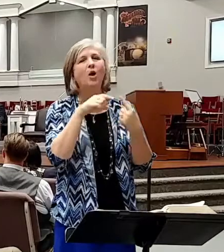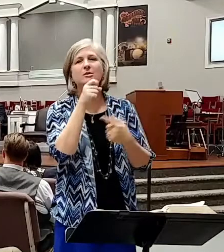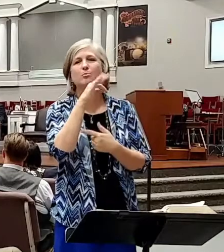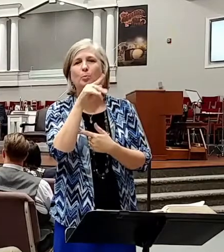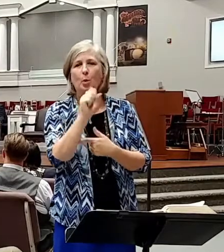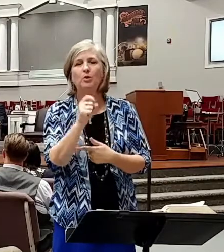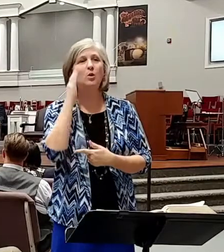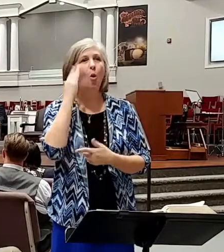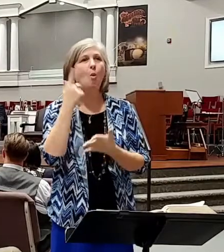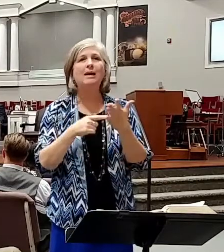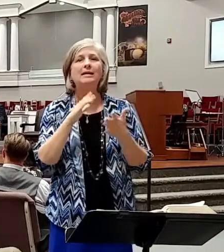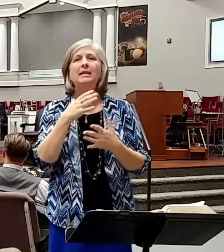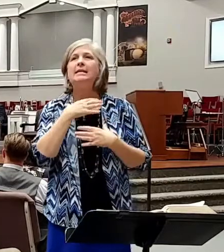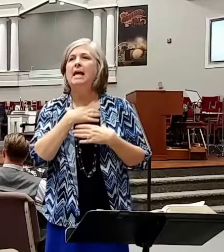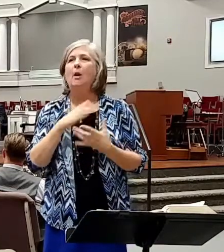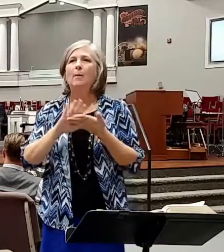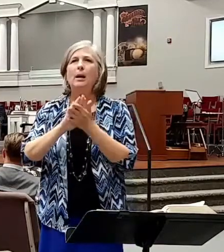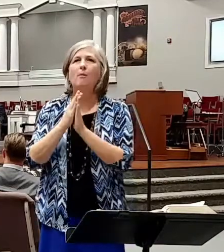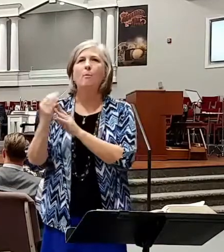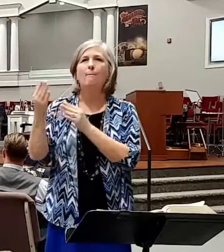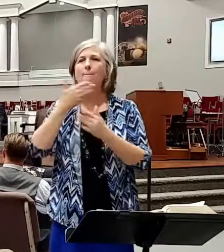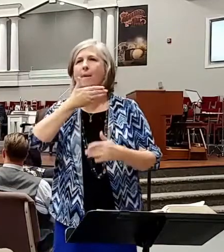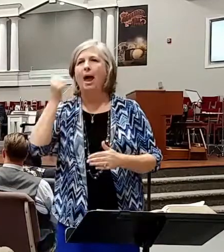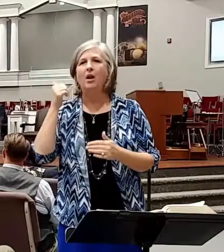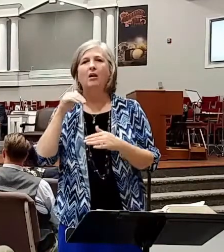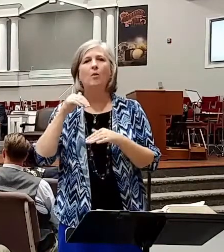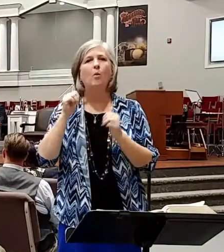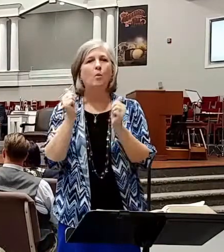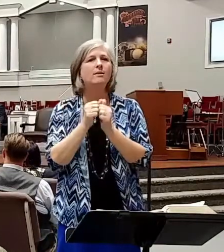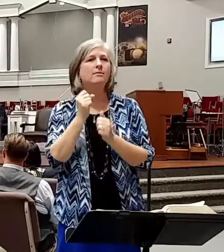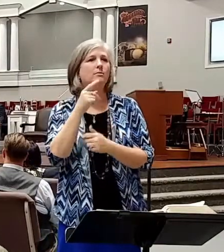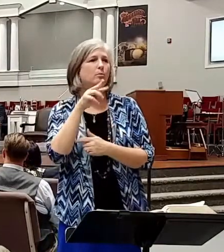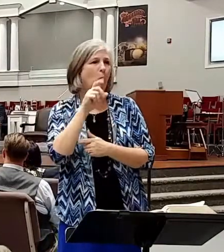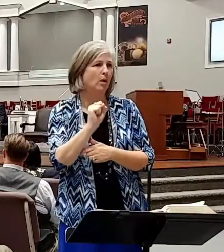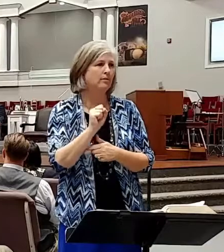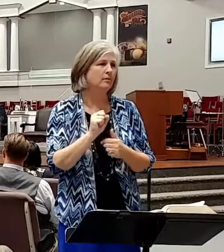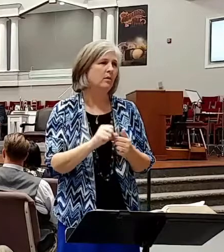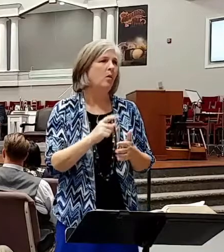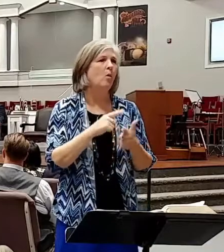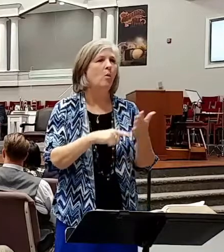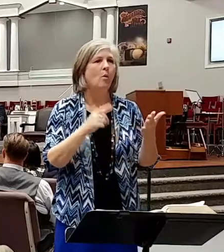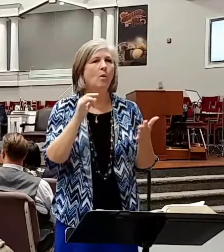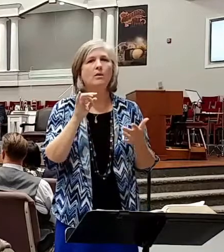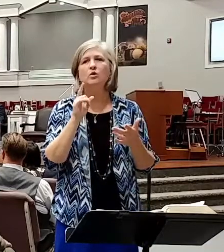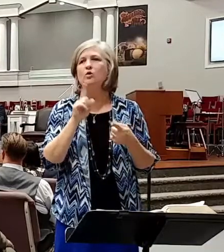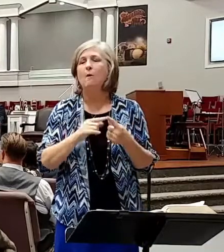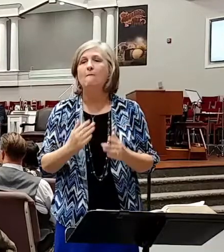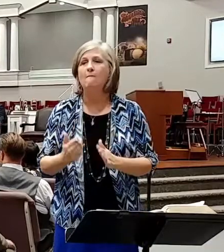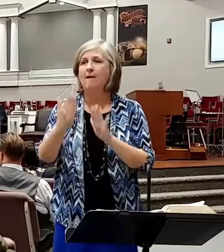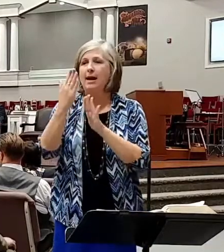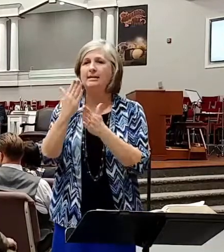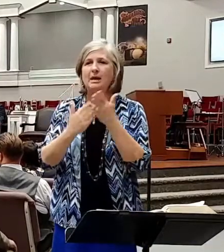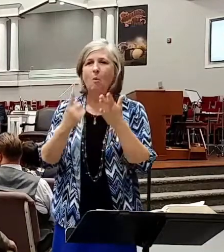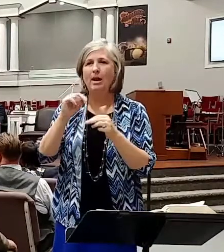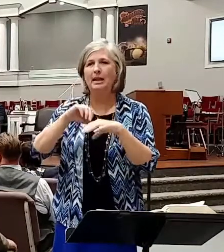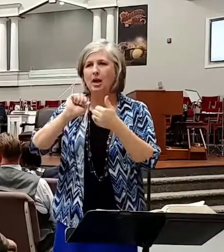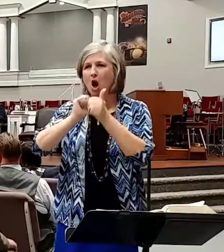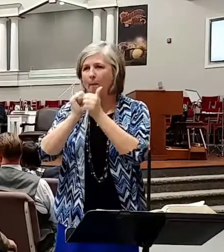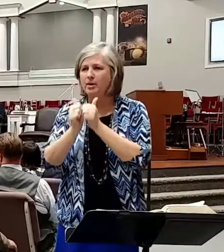to get better at an athletic skill. Or what it is to face someone in athletic competition. And so we have a